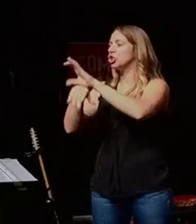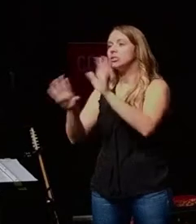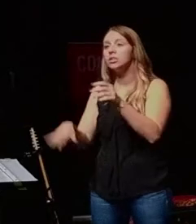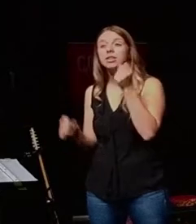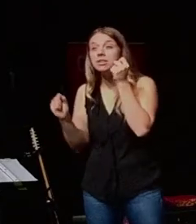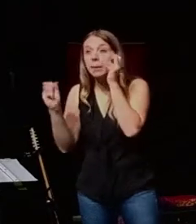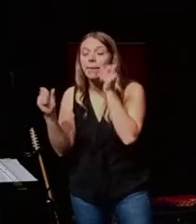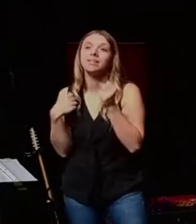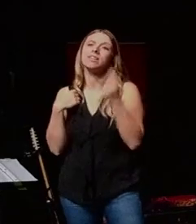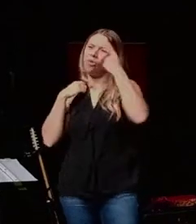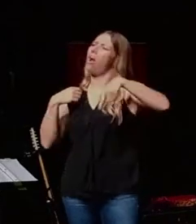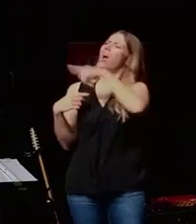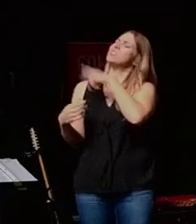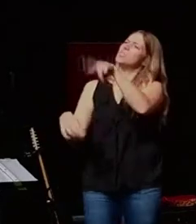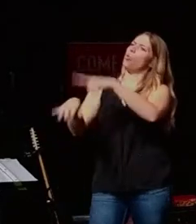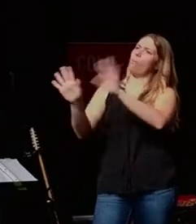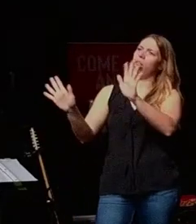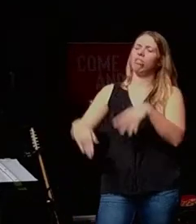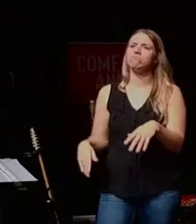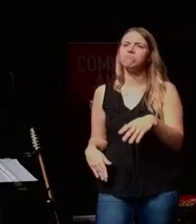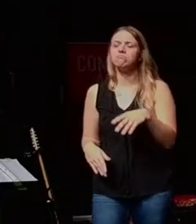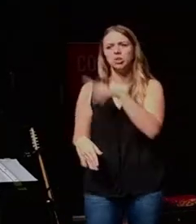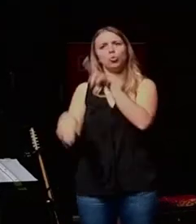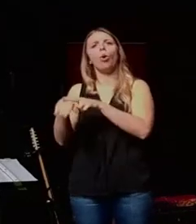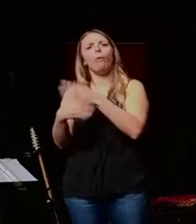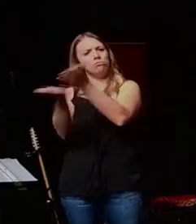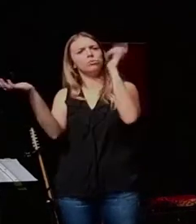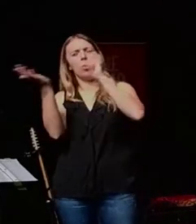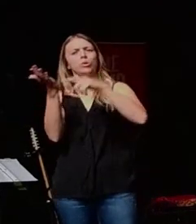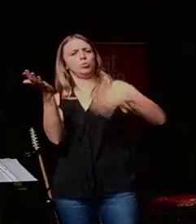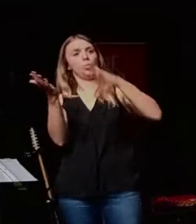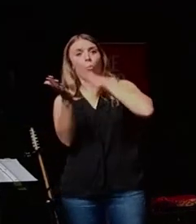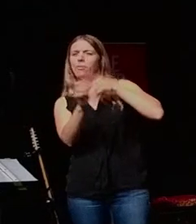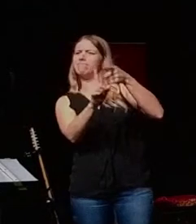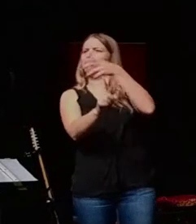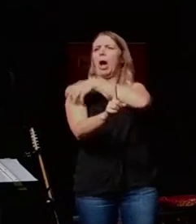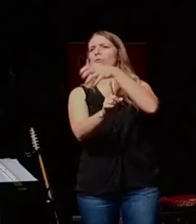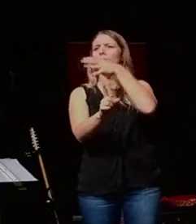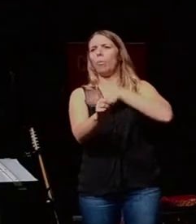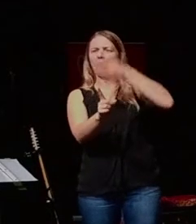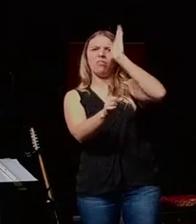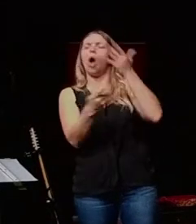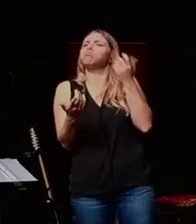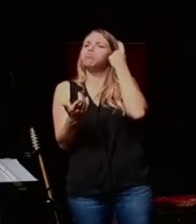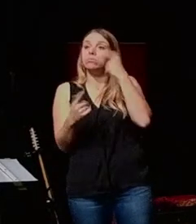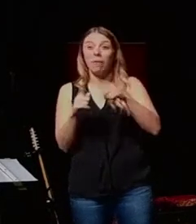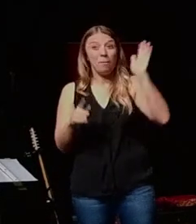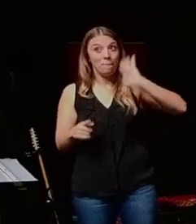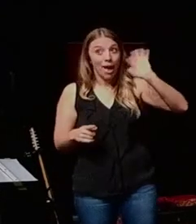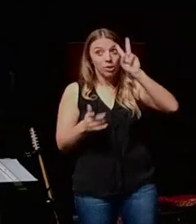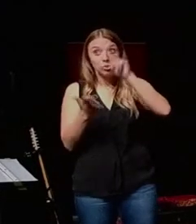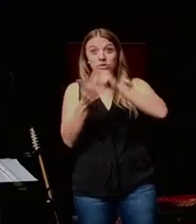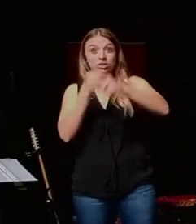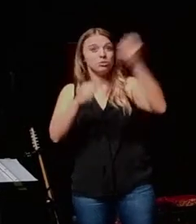us, this is so normal. To us, it's so normal to see a prominent, powerful woman of God. But back then, it was